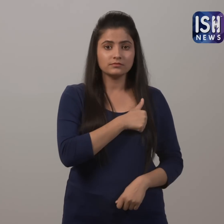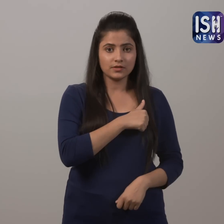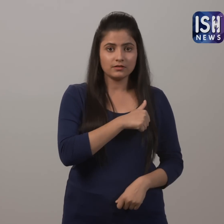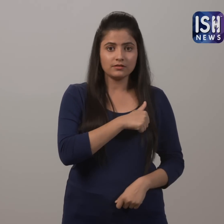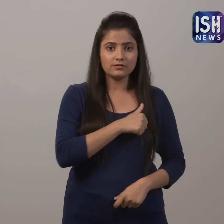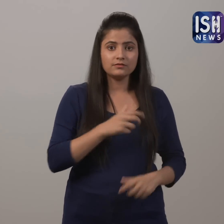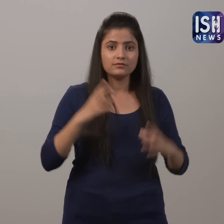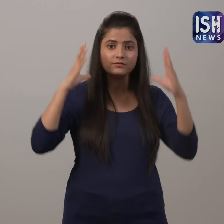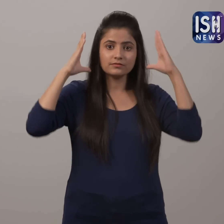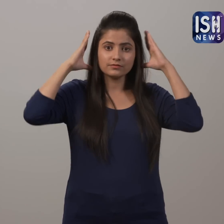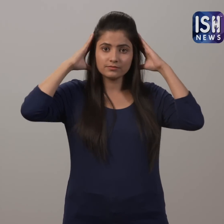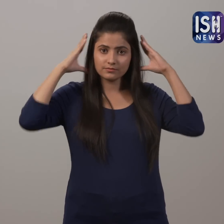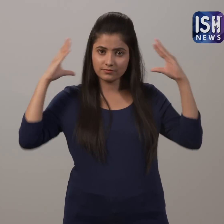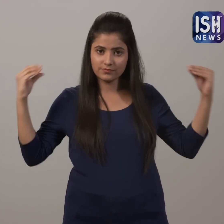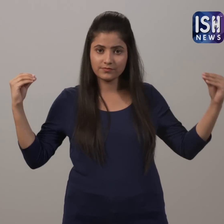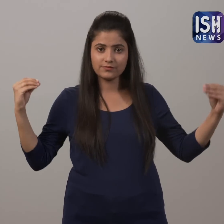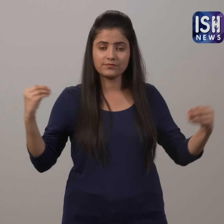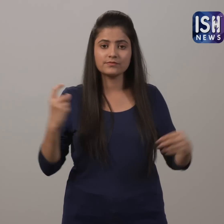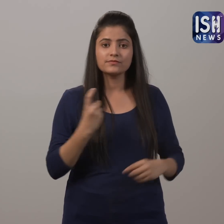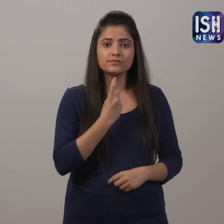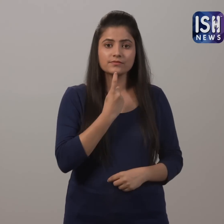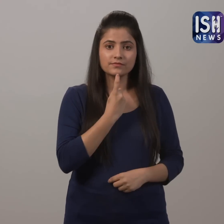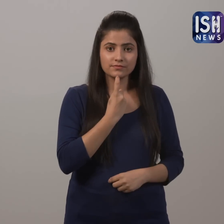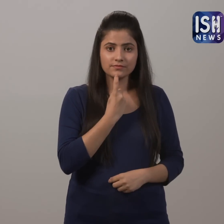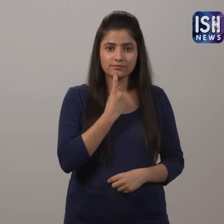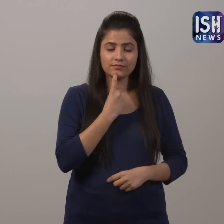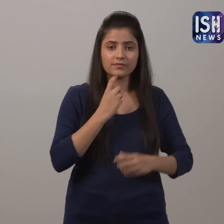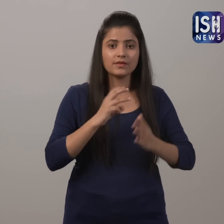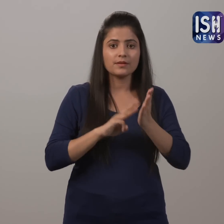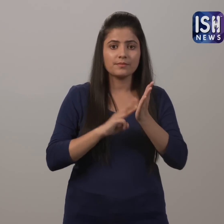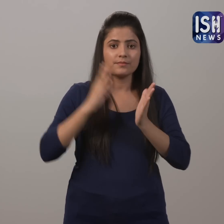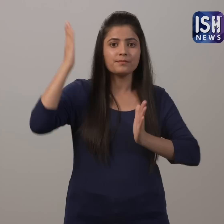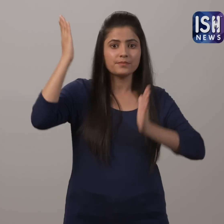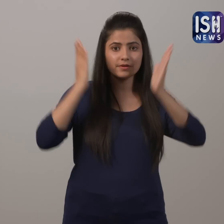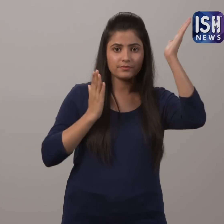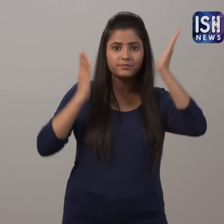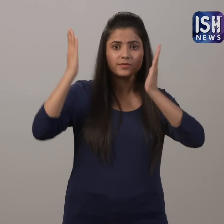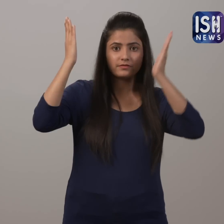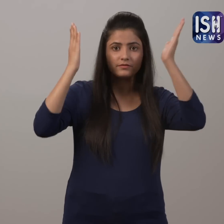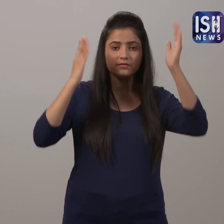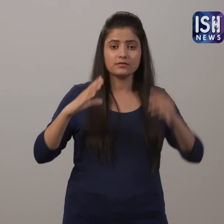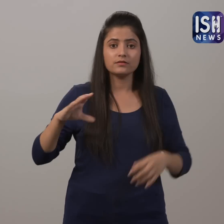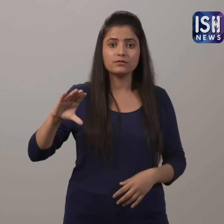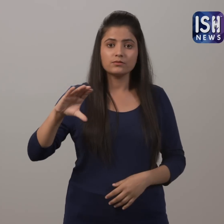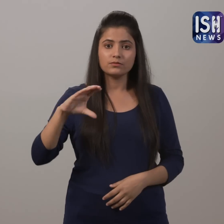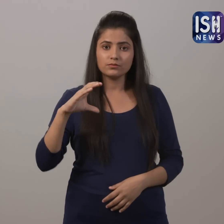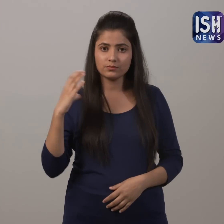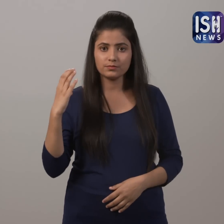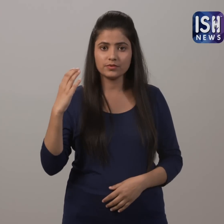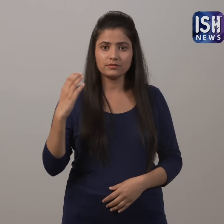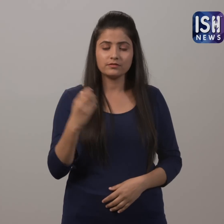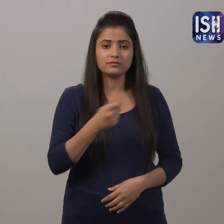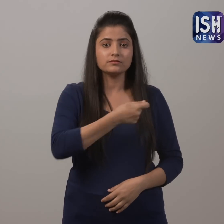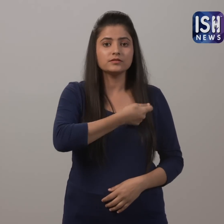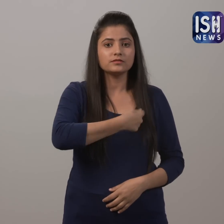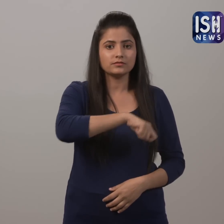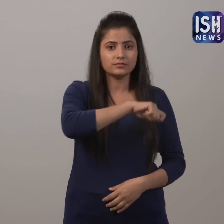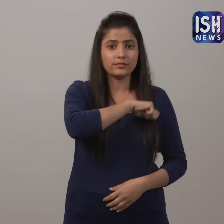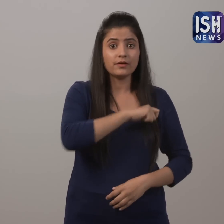Canada, Netherlands, Finland, Malaysia, Colombia and Spain.